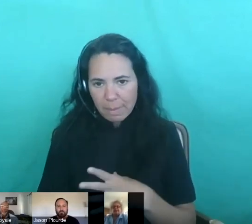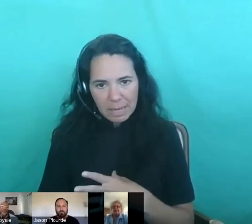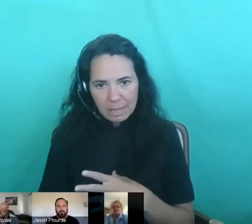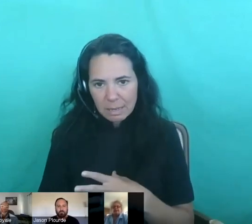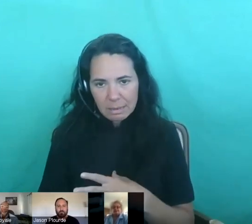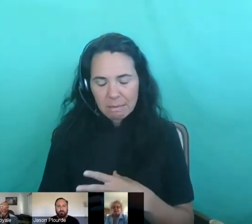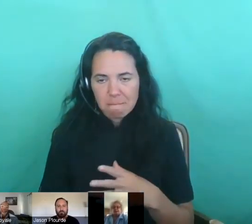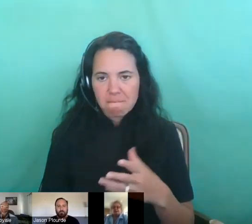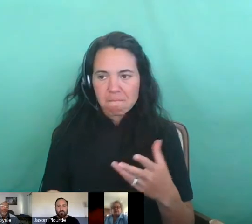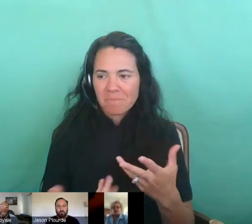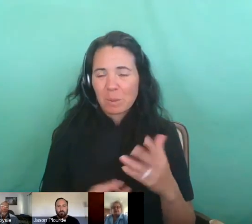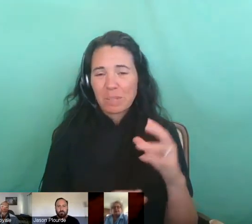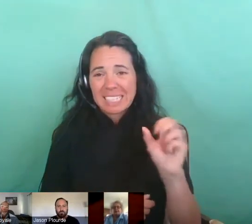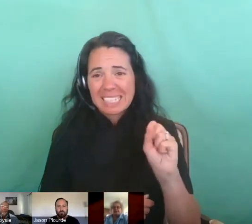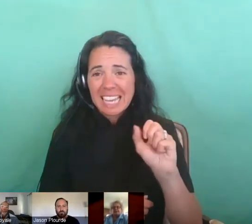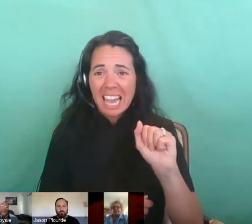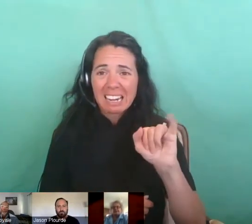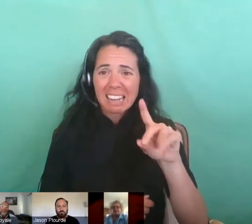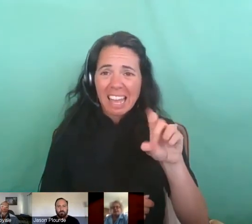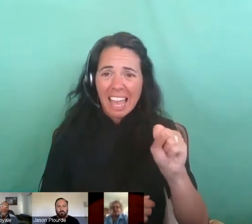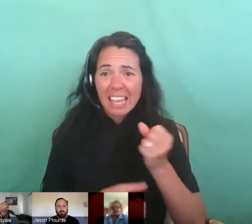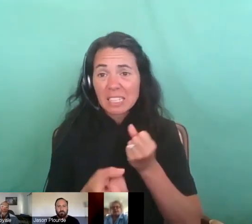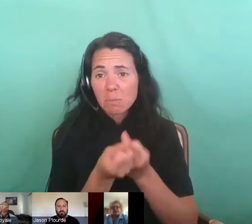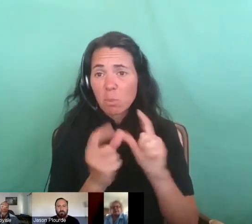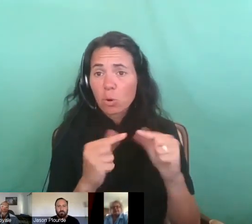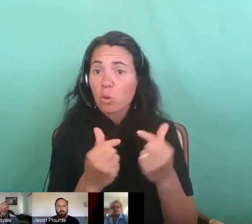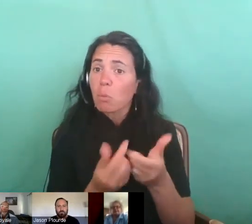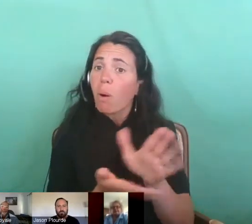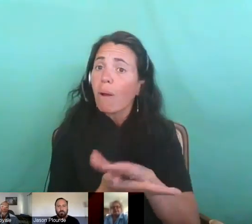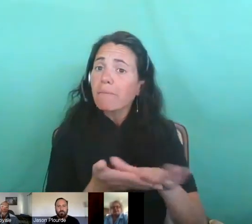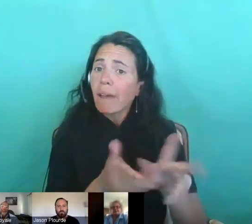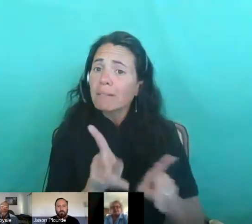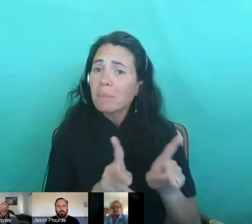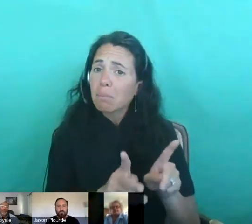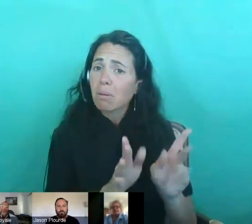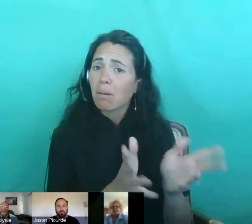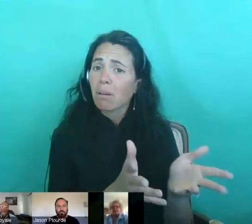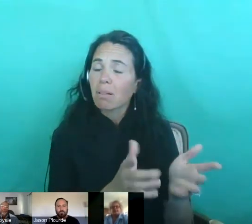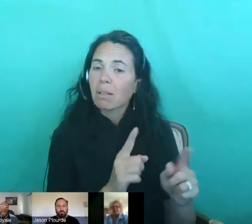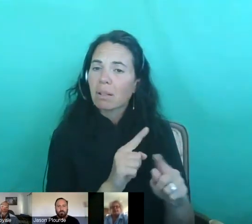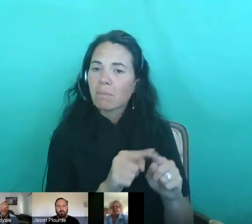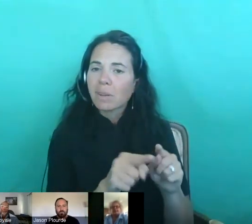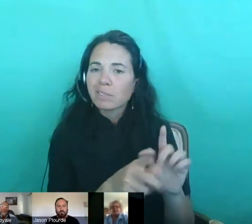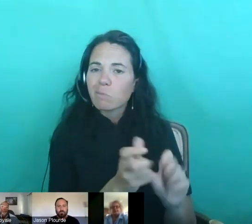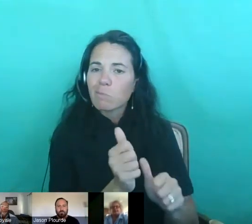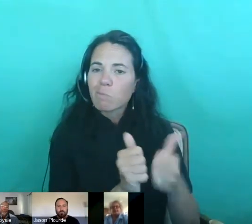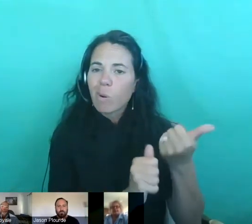was Seattle AIDS support group, they were very nice people, but they were primarily